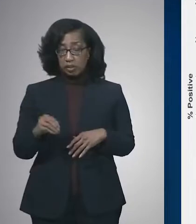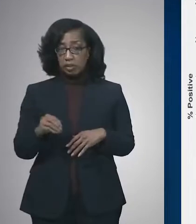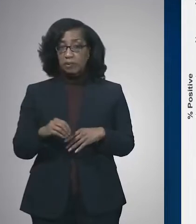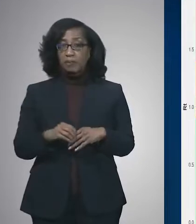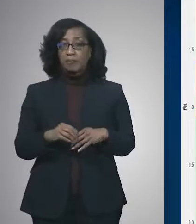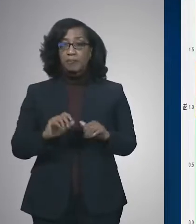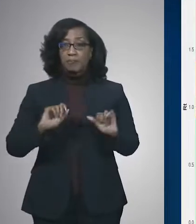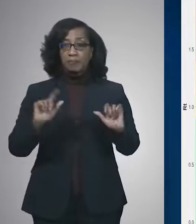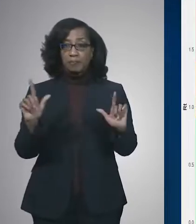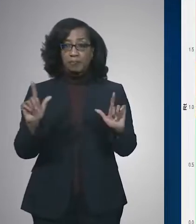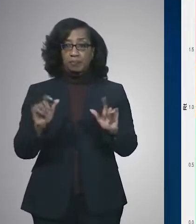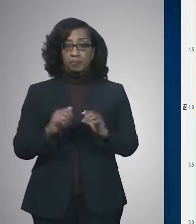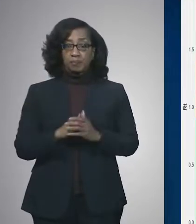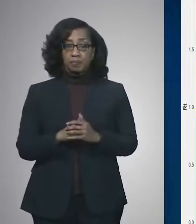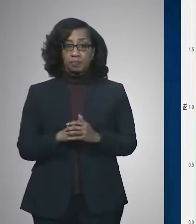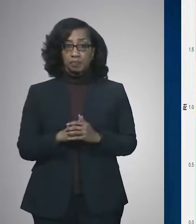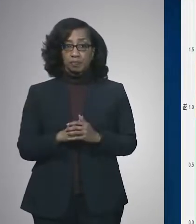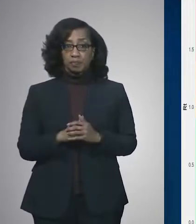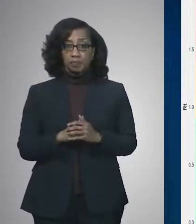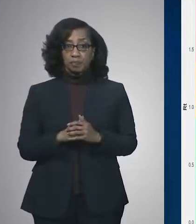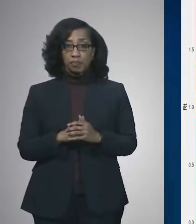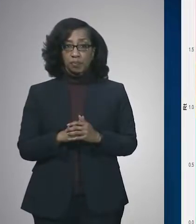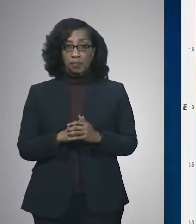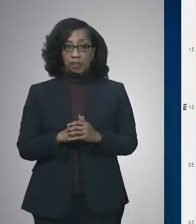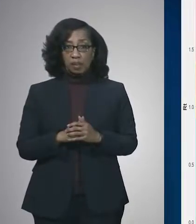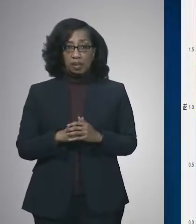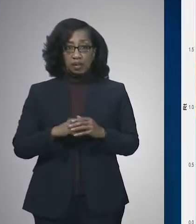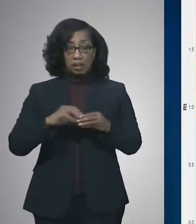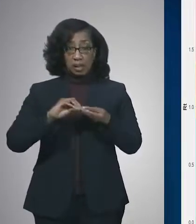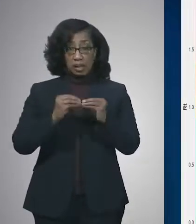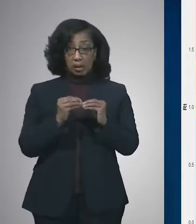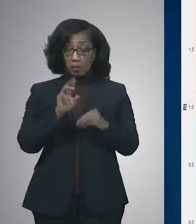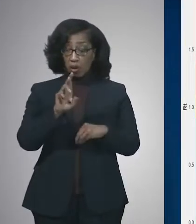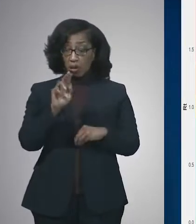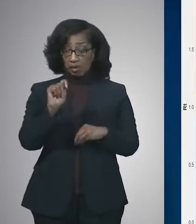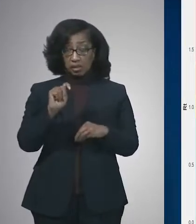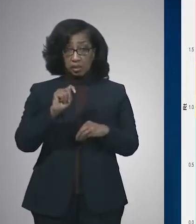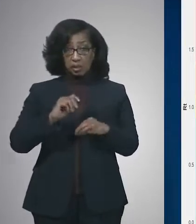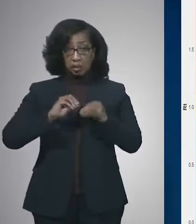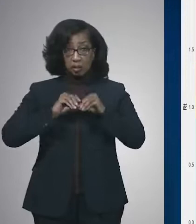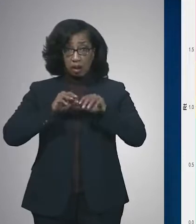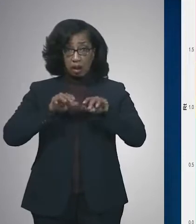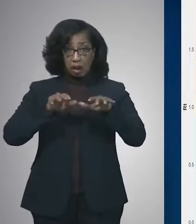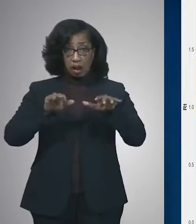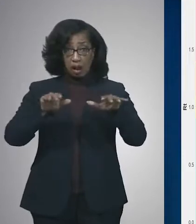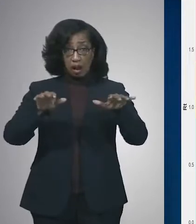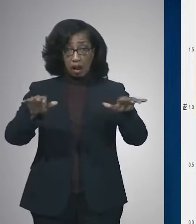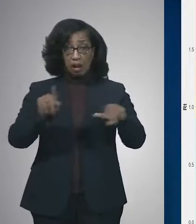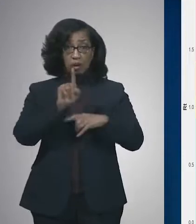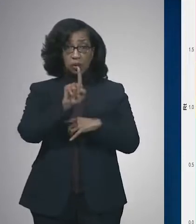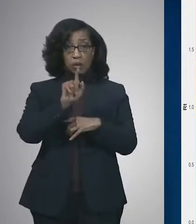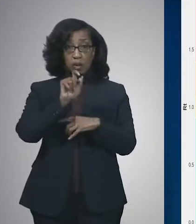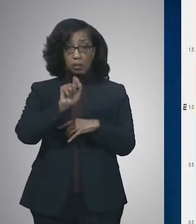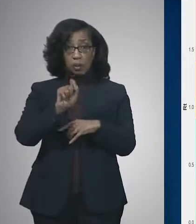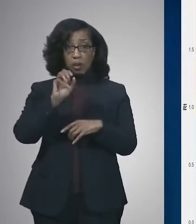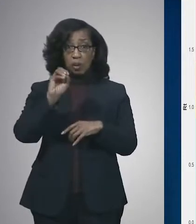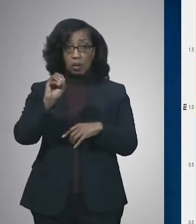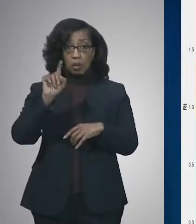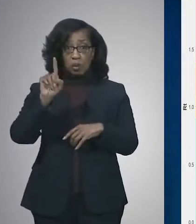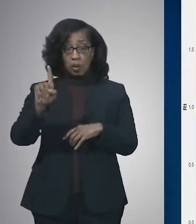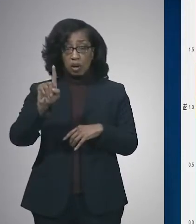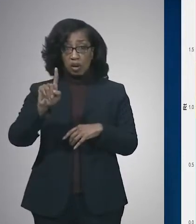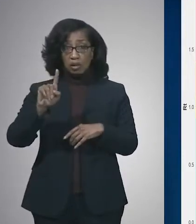Next slide. The effective reproductive number or RT of the virus is now 1.01, a slight